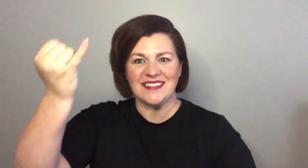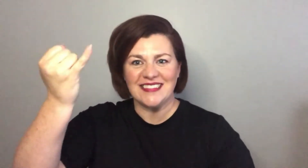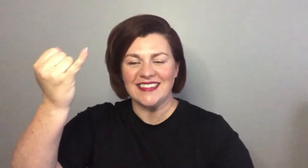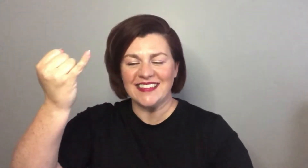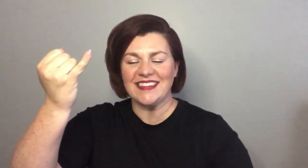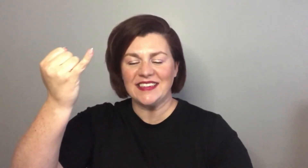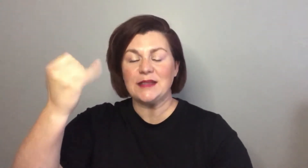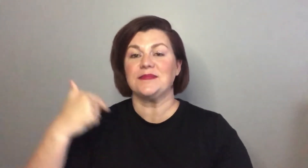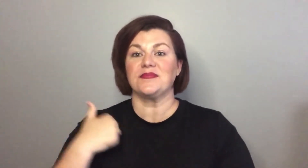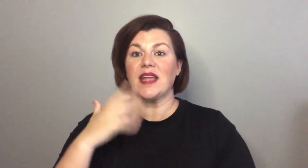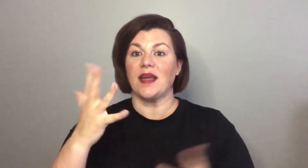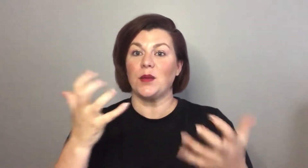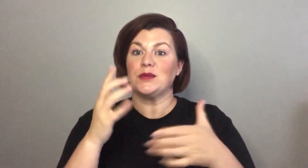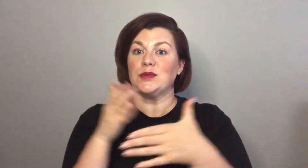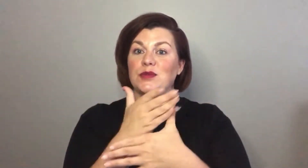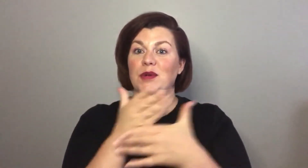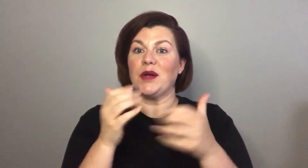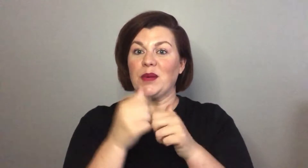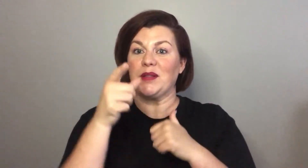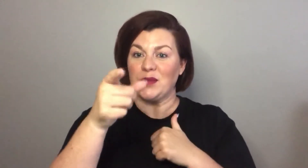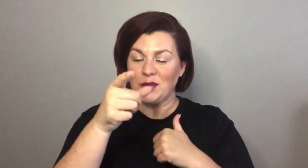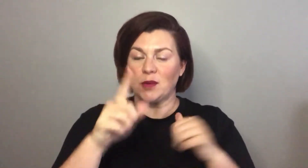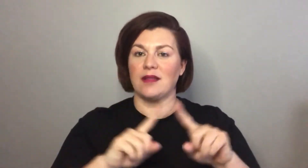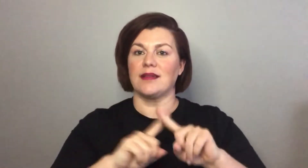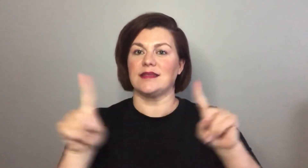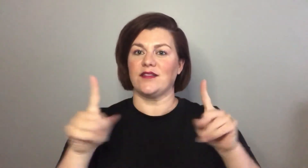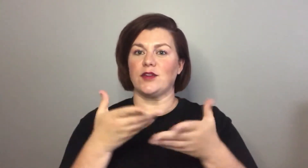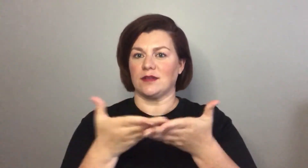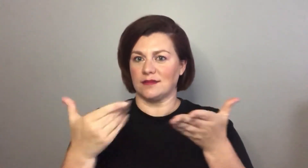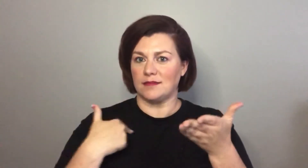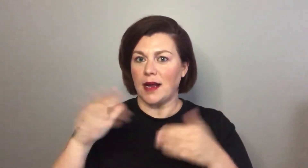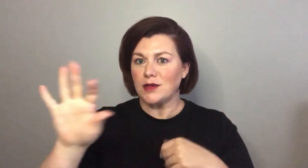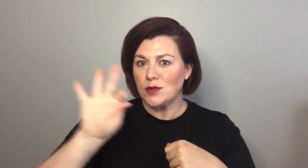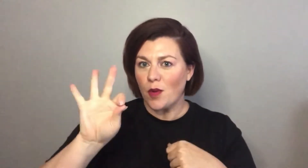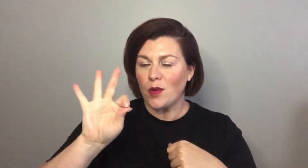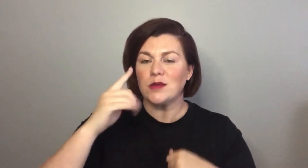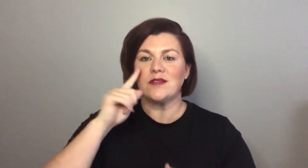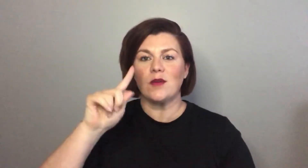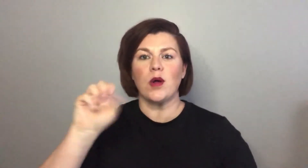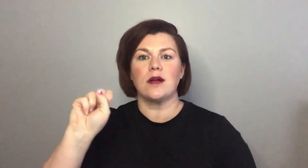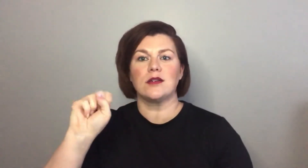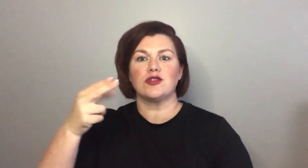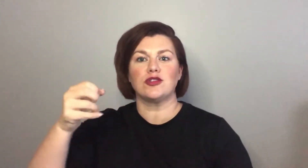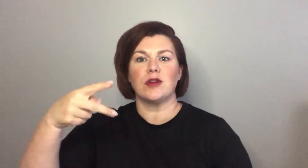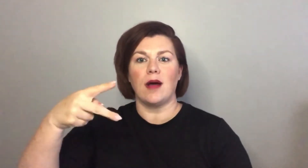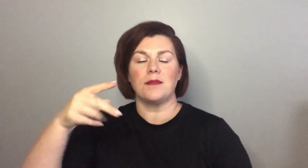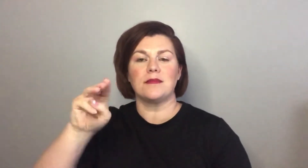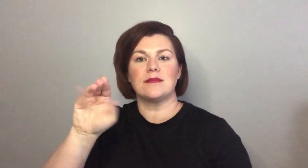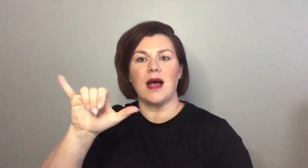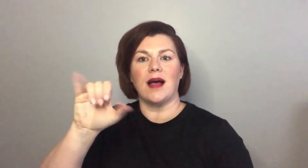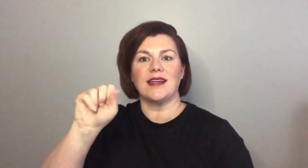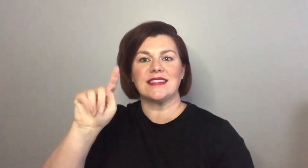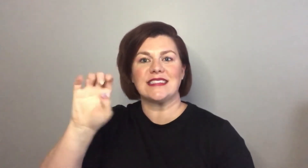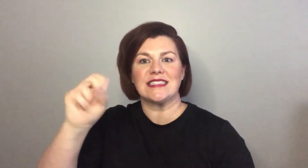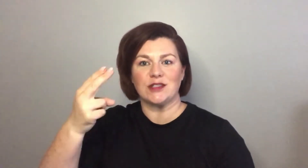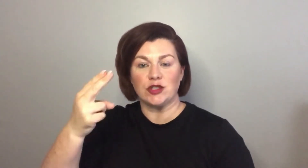along with that amazing idea and I wanted to share with you the different things that I chose for